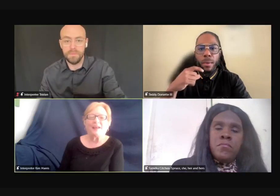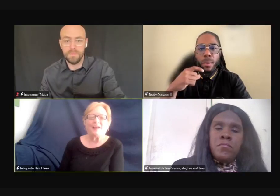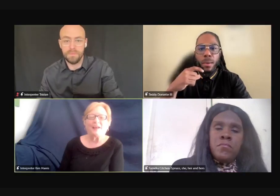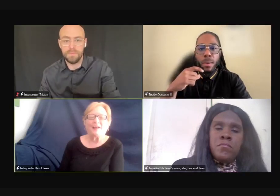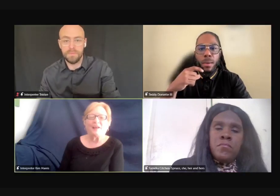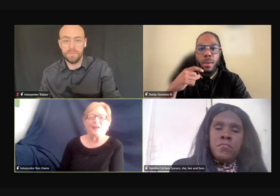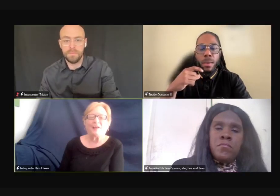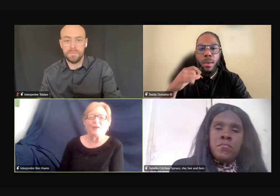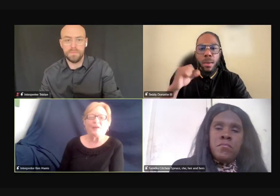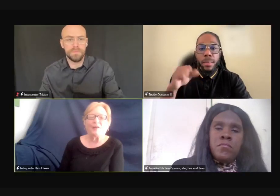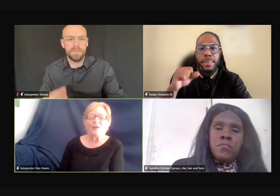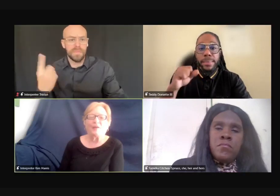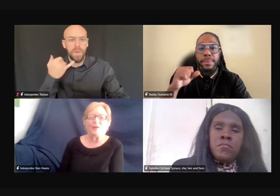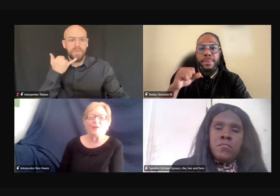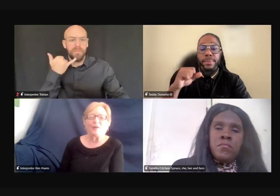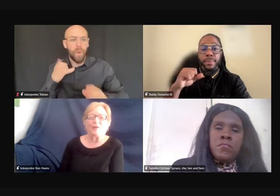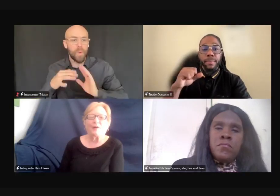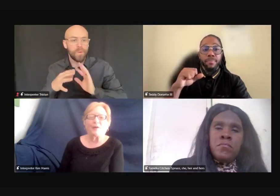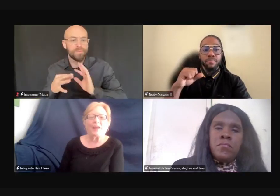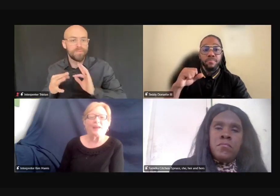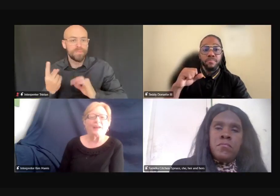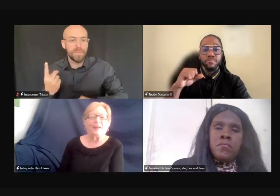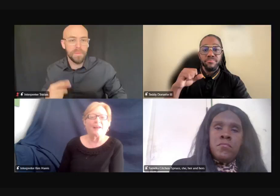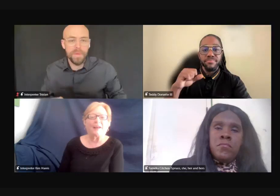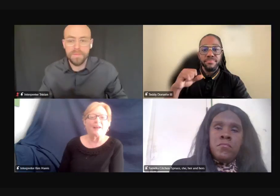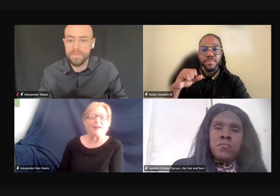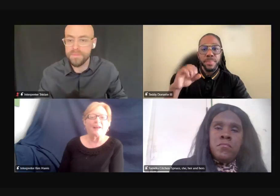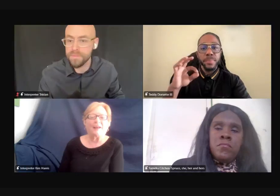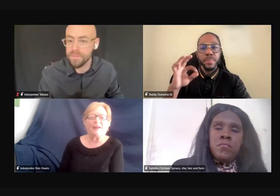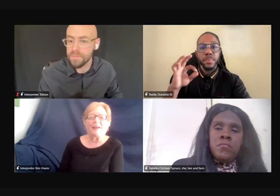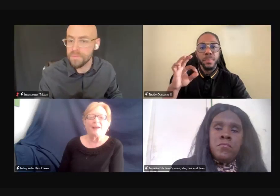Yeah, I can send it to you. Okay. Okay.